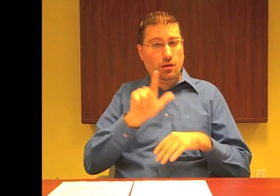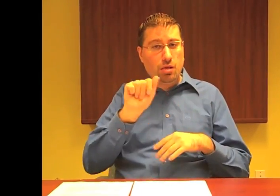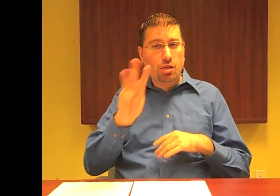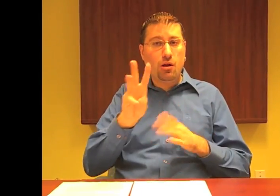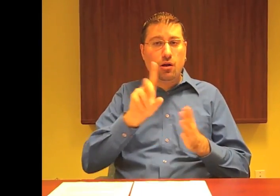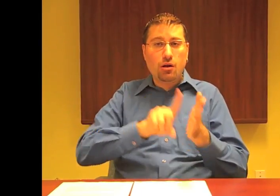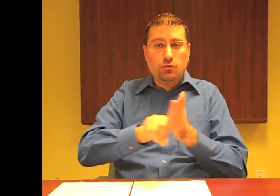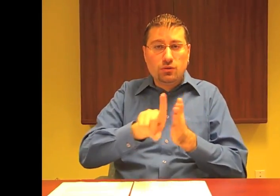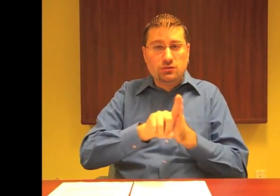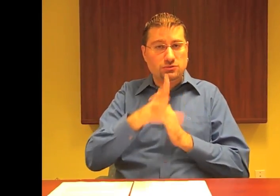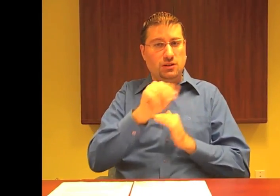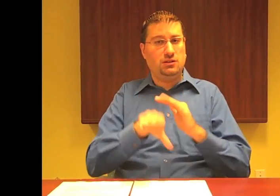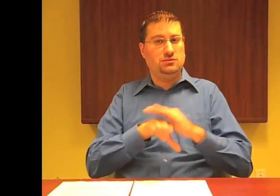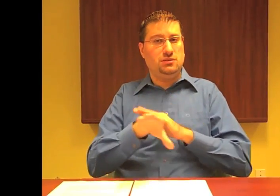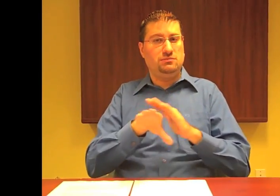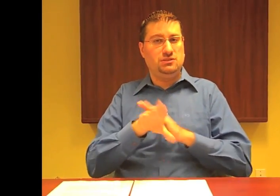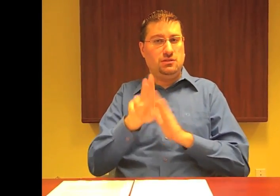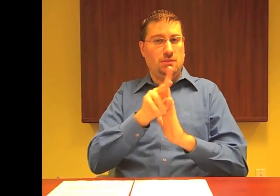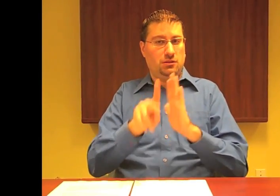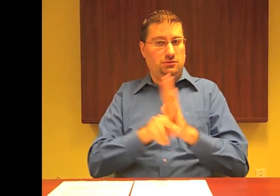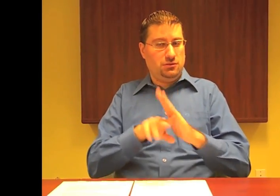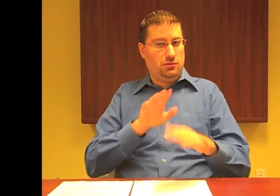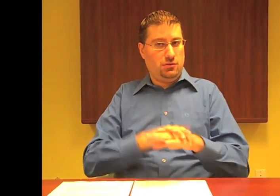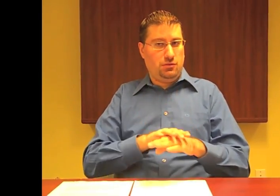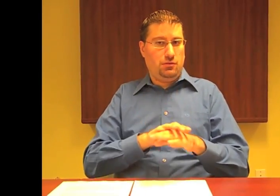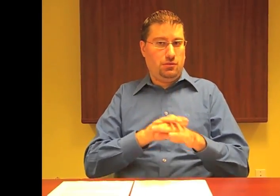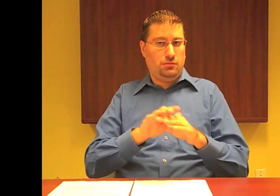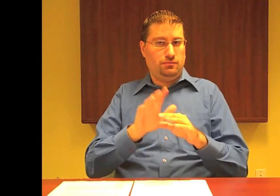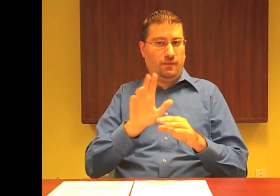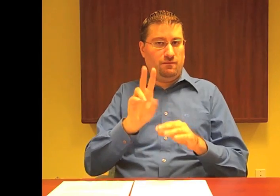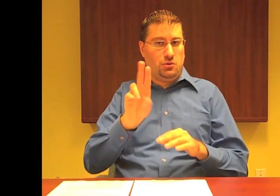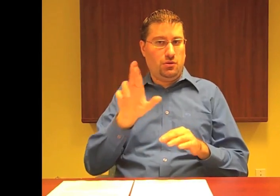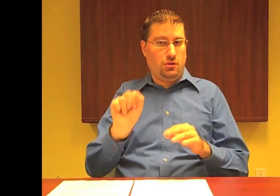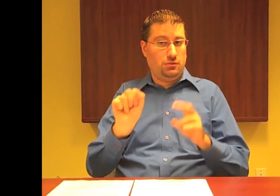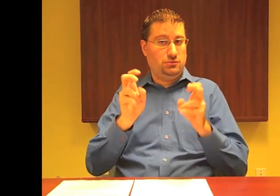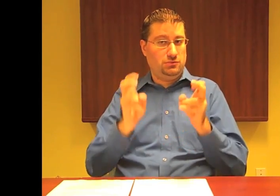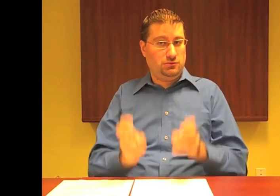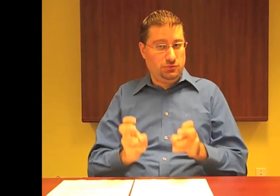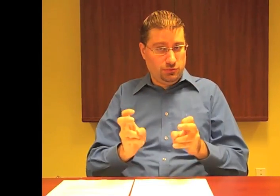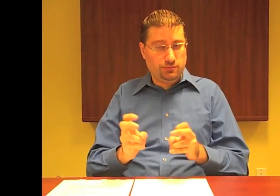individuals are the ones responsible for research, law, and accessibility policy on VRS issues.